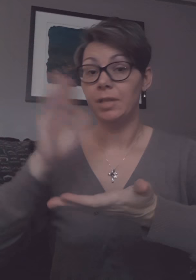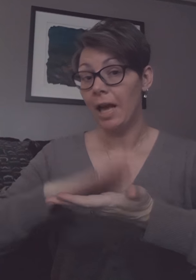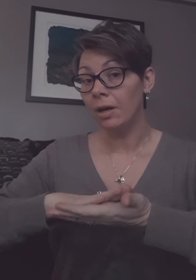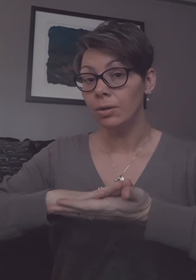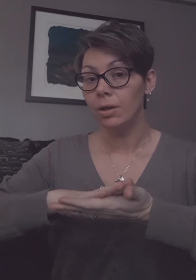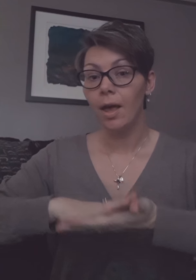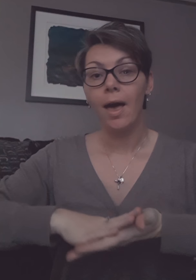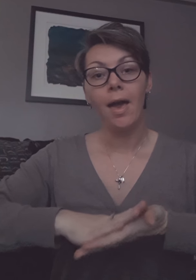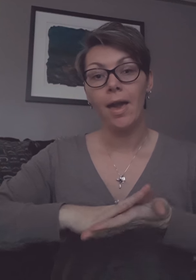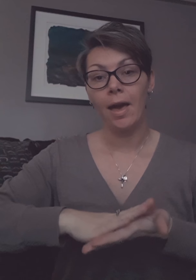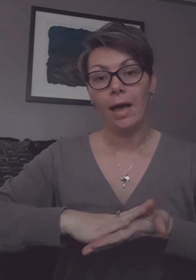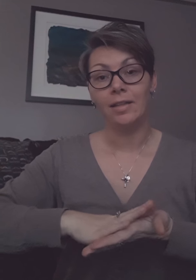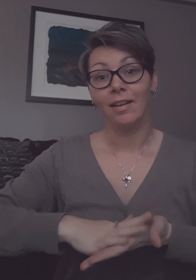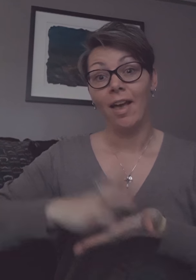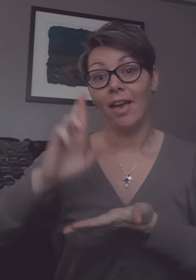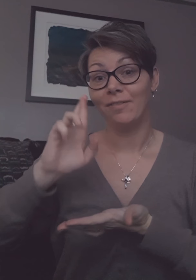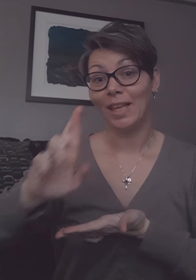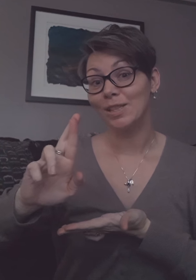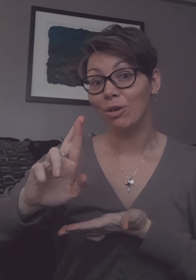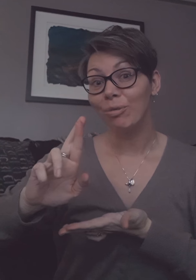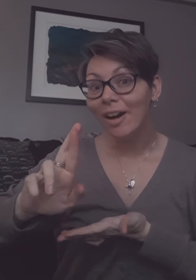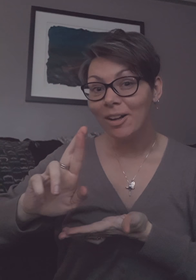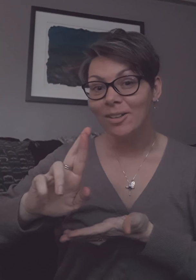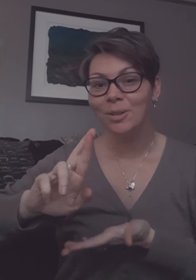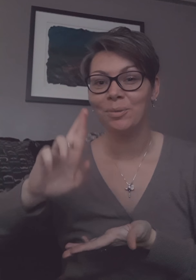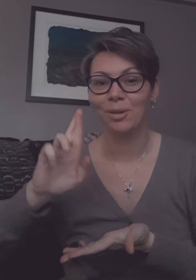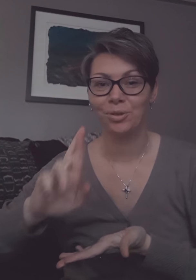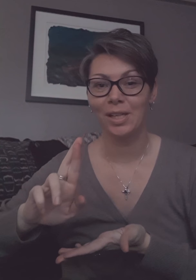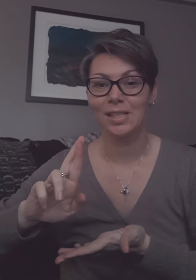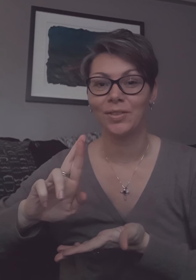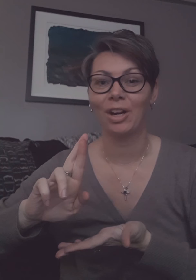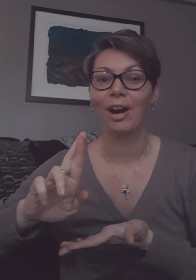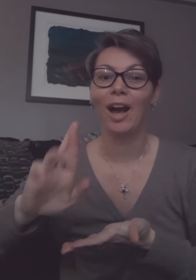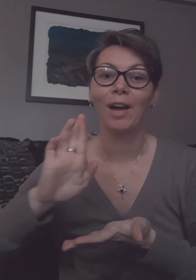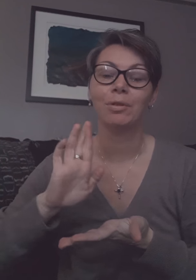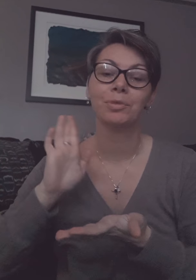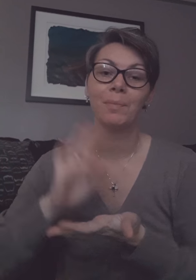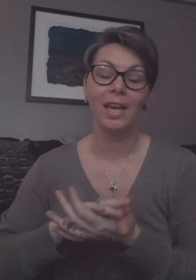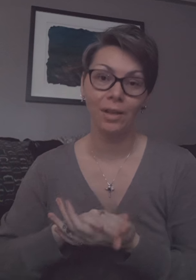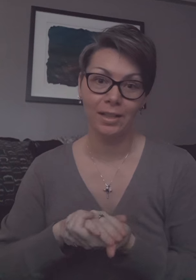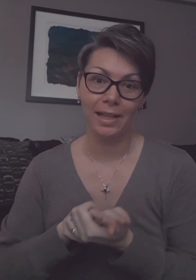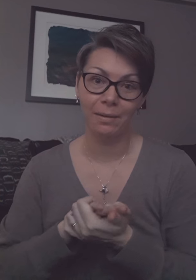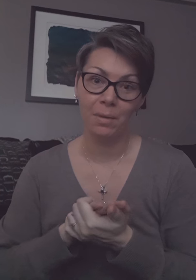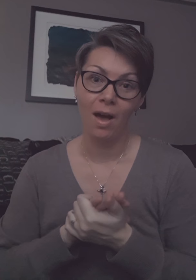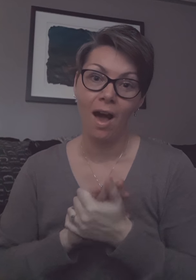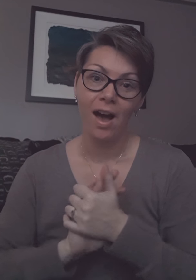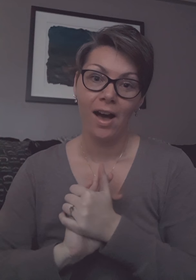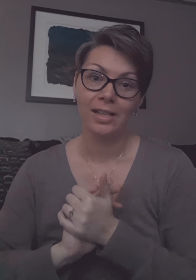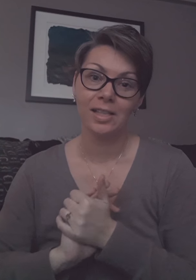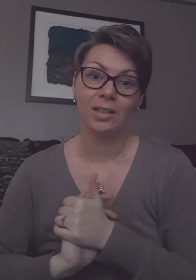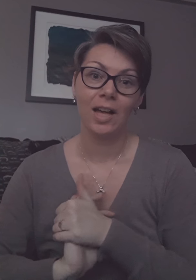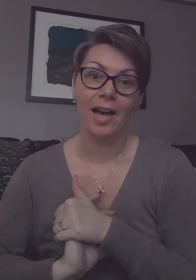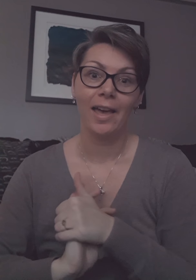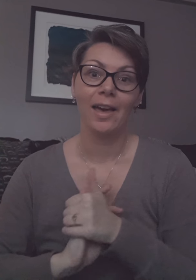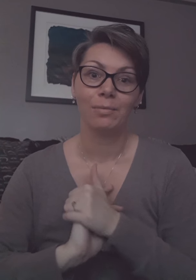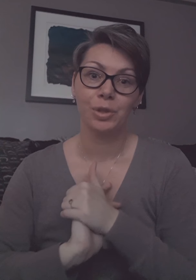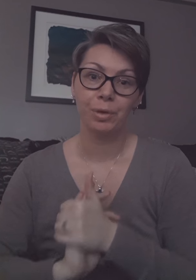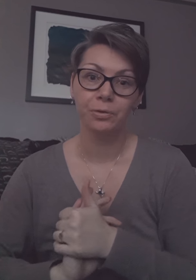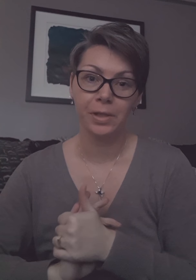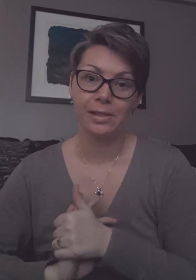now and if things go well with transfer I will remain on them until I am 12 weeks